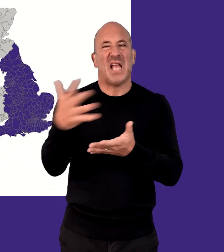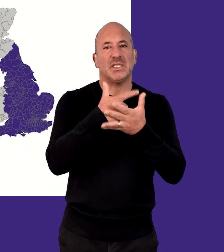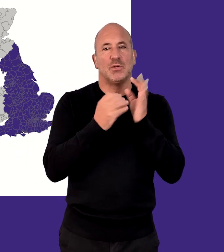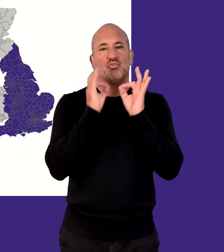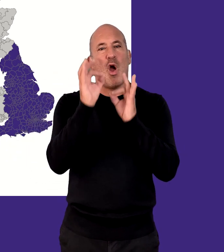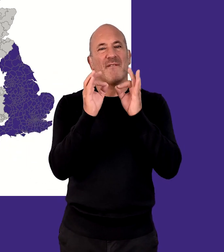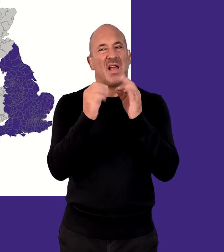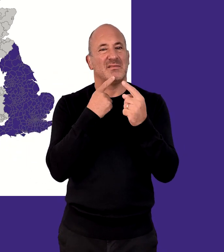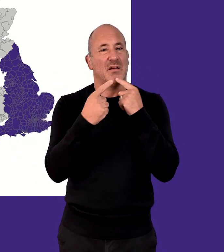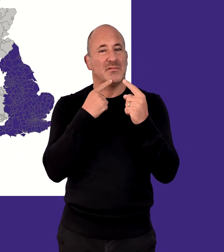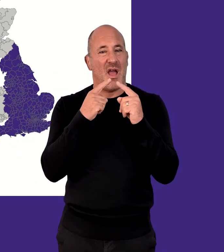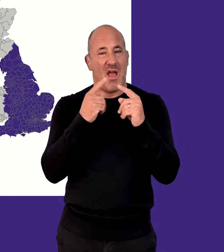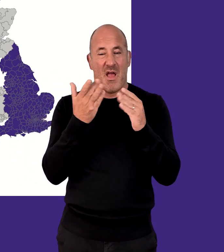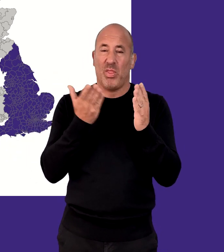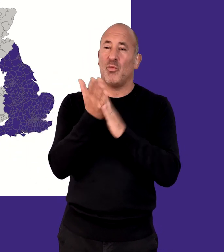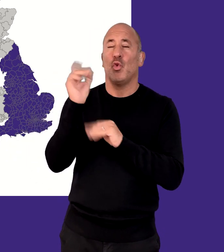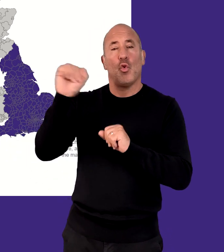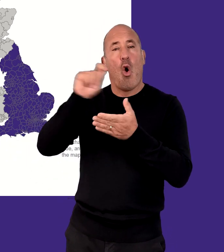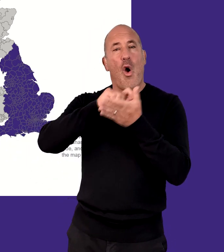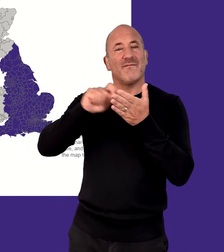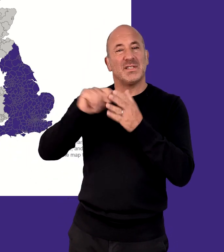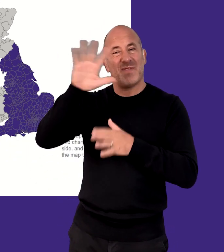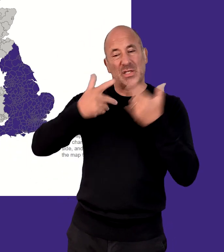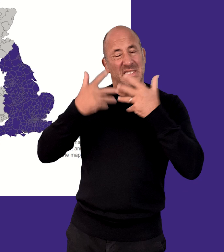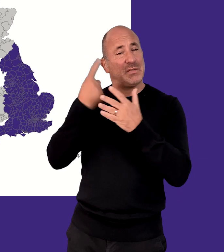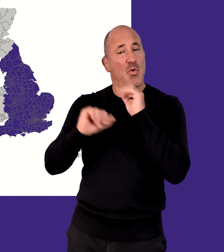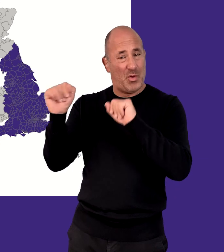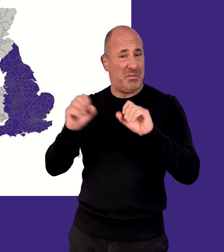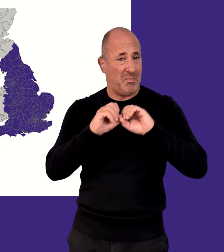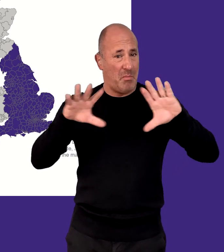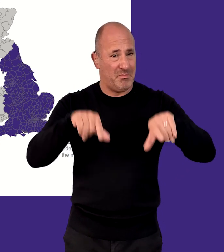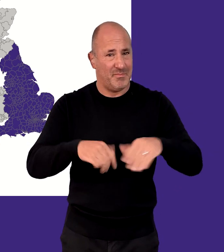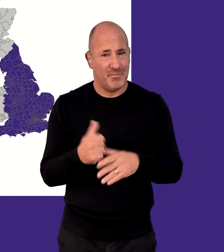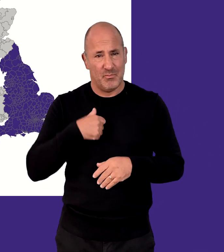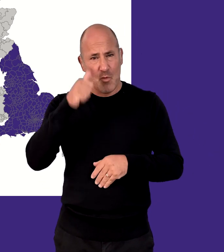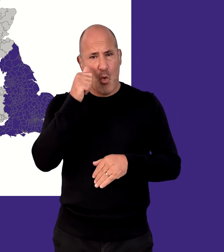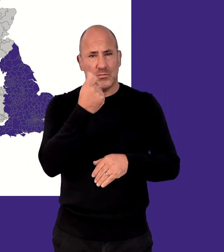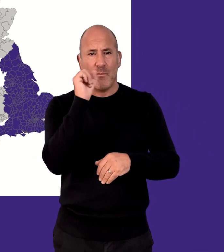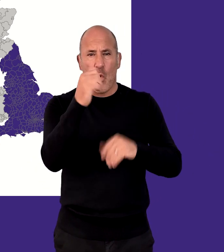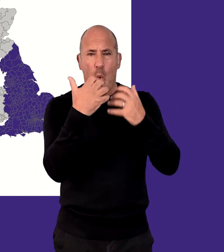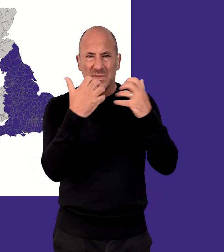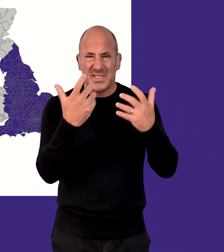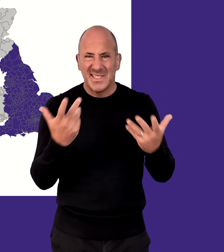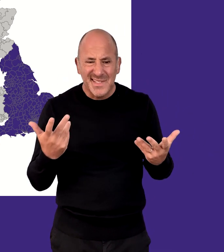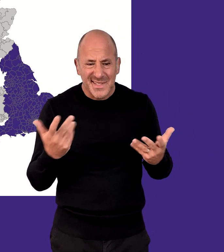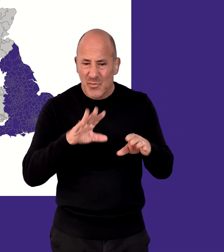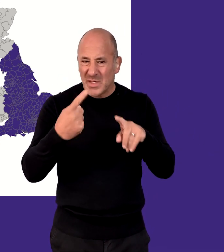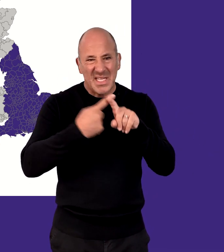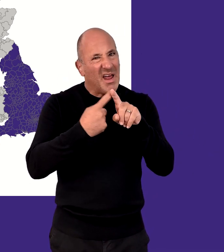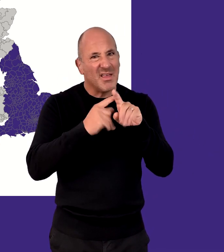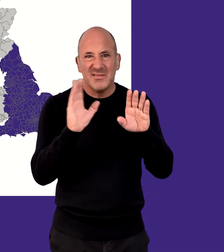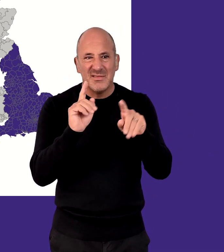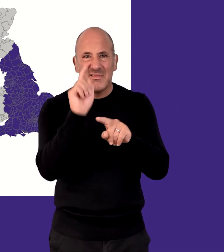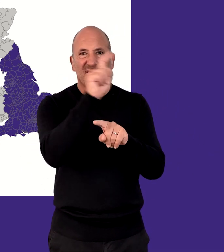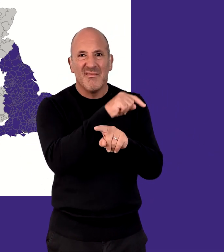Survey data, conducted by the Office for National Statistics. We understand that some of your audiences will